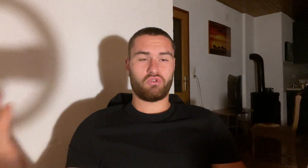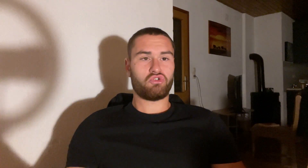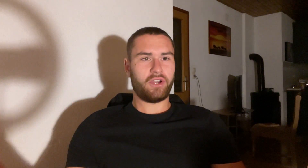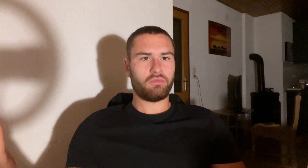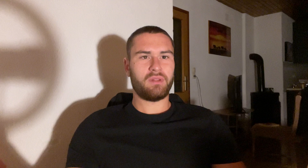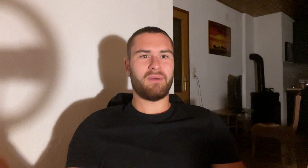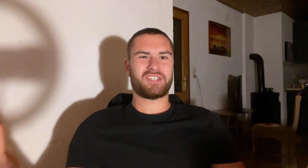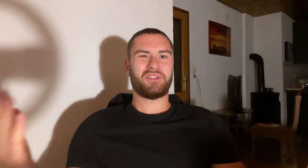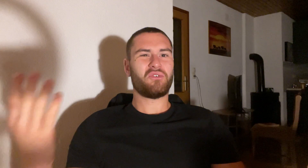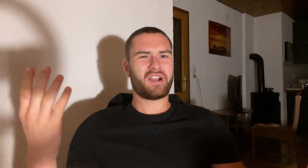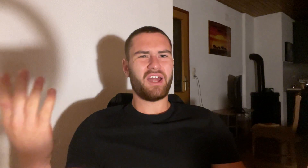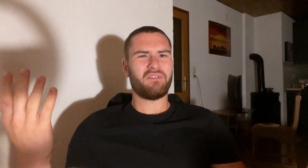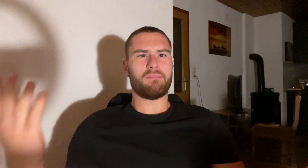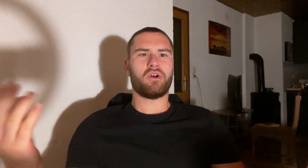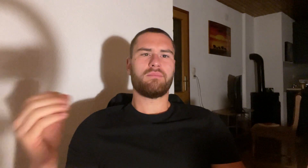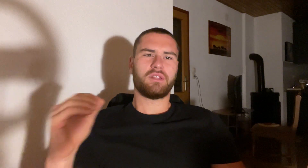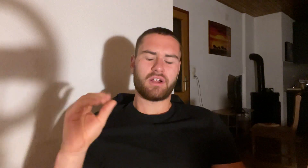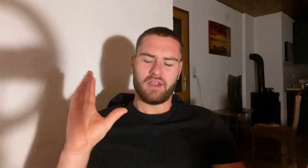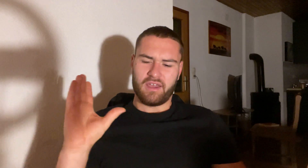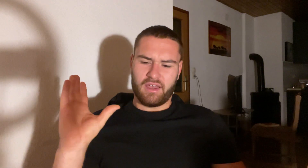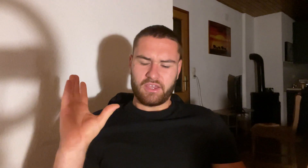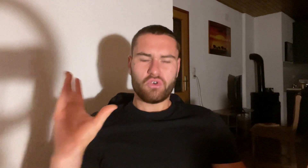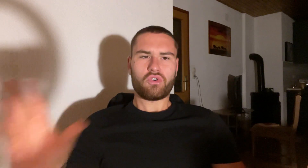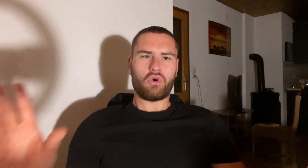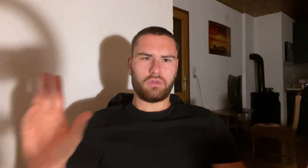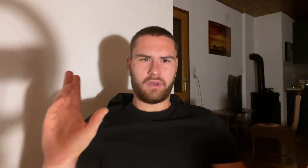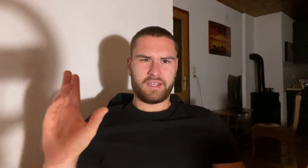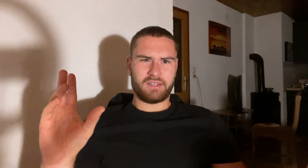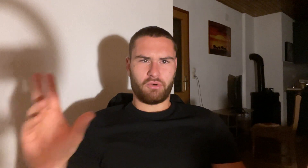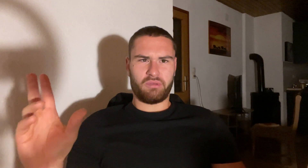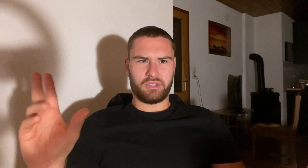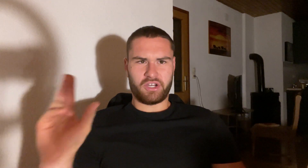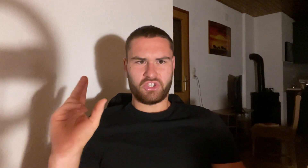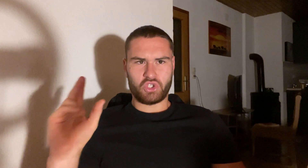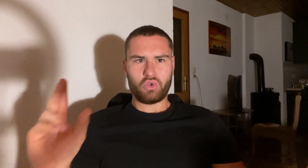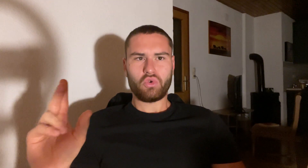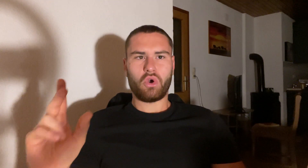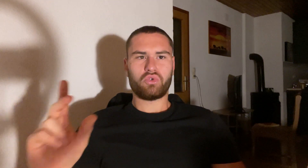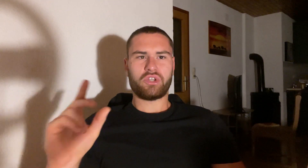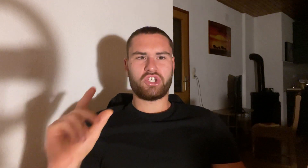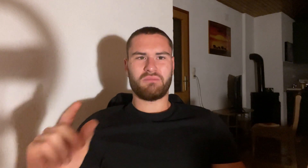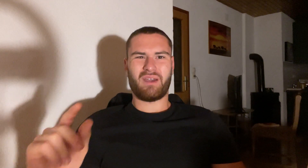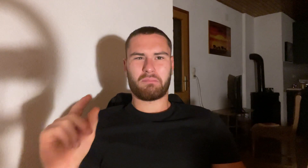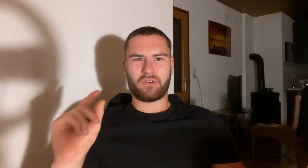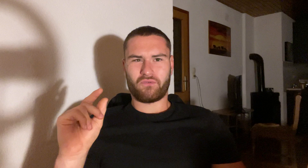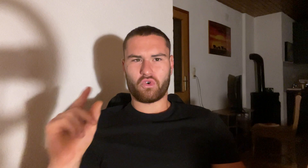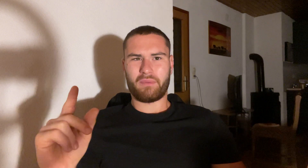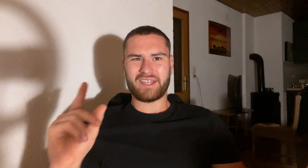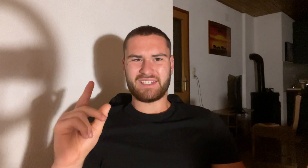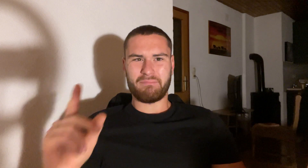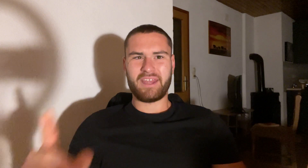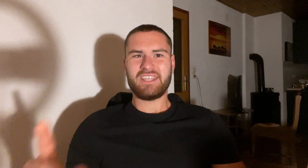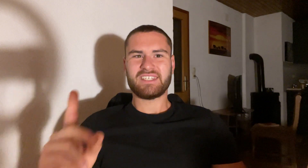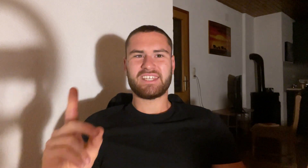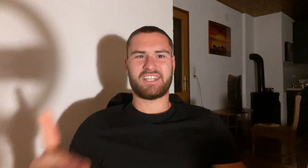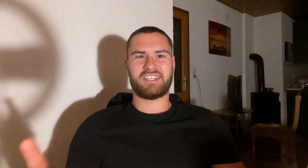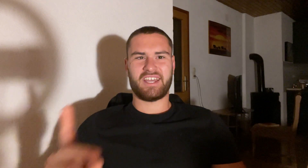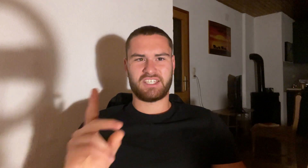to try to build muscle, you're kind of a bodybuilder. Your goal as a bodybuilder is not to go to the gym and perform as many sets as